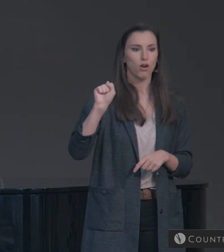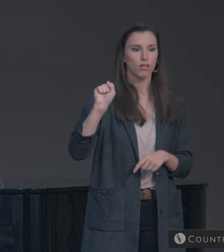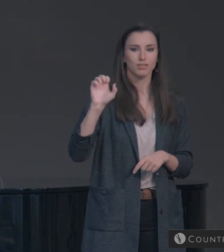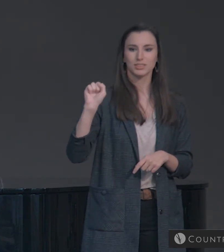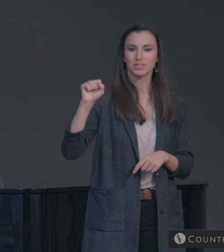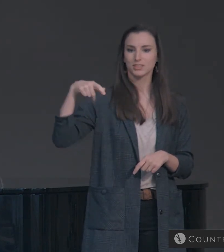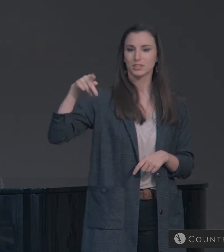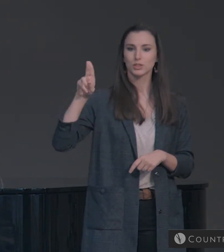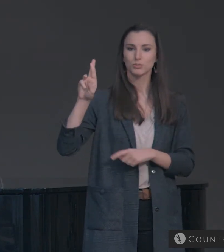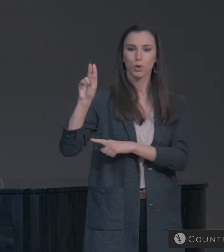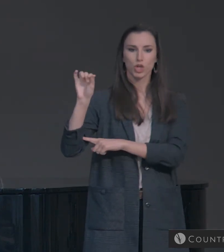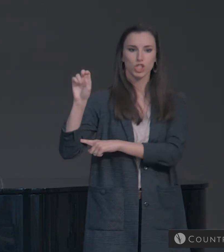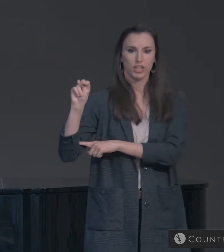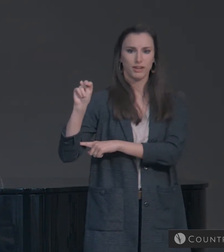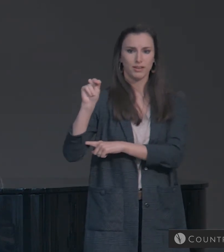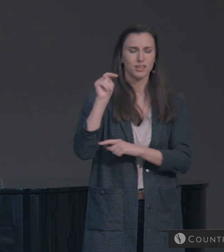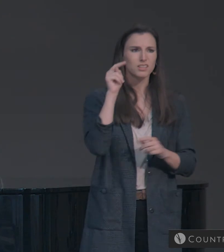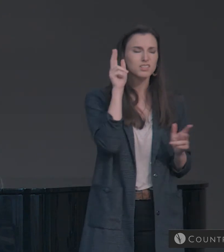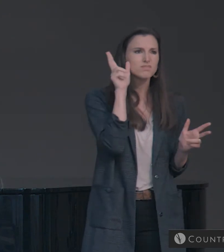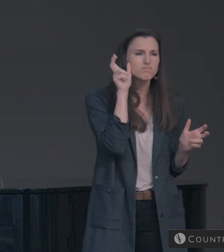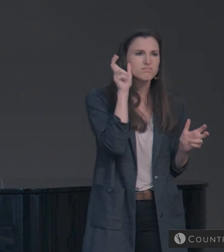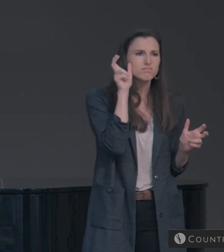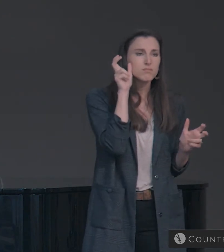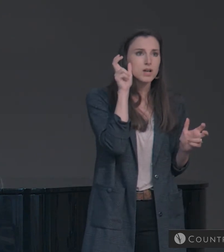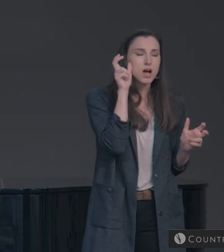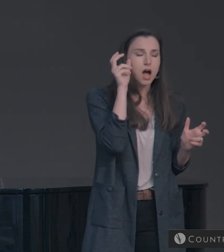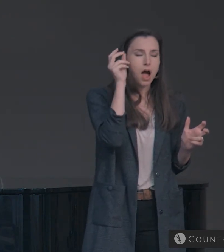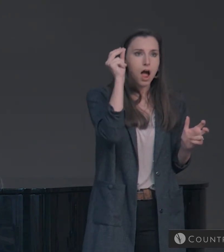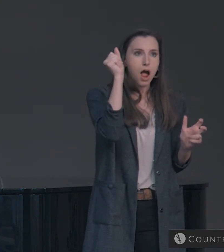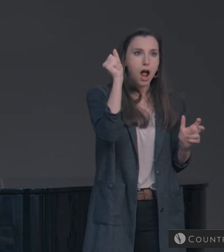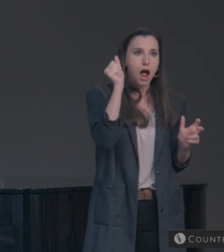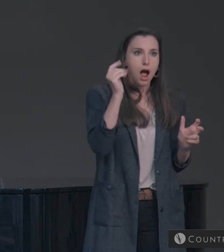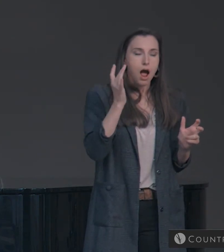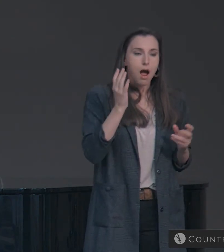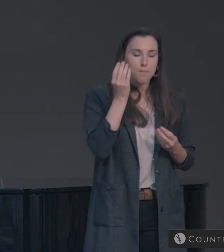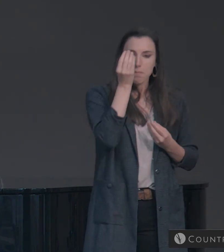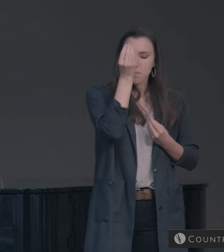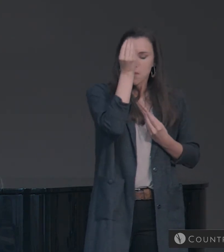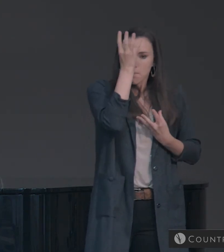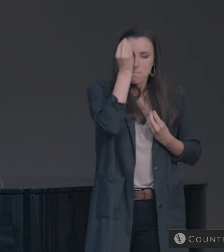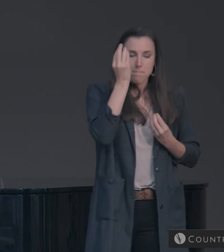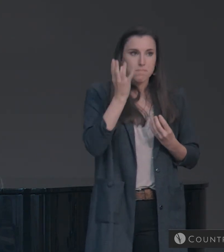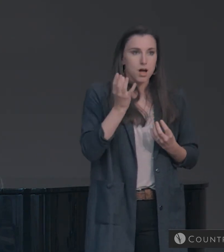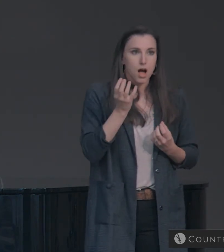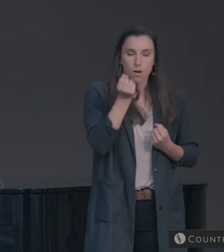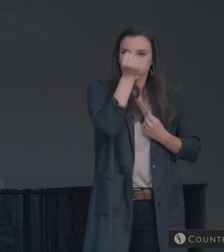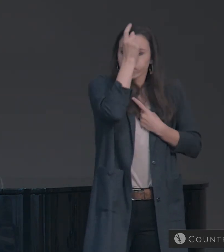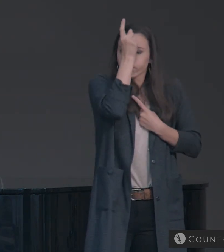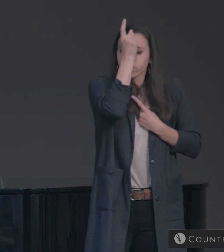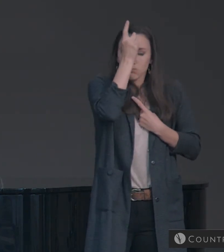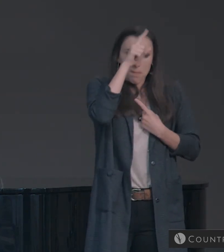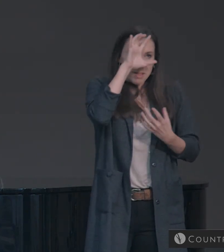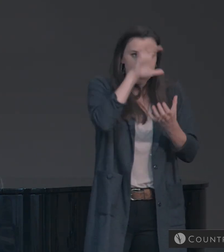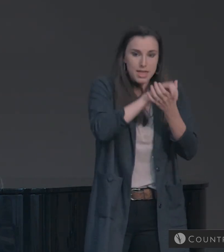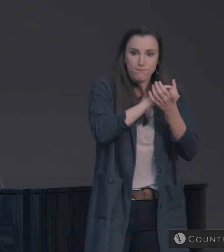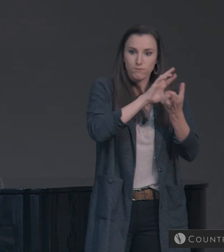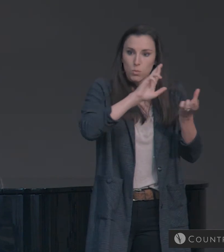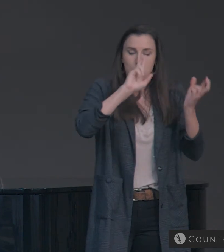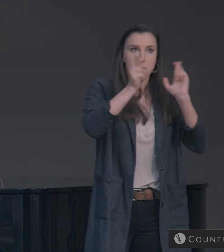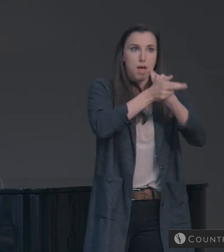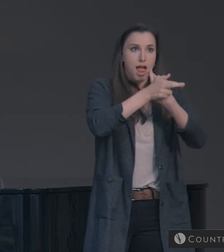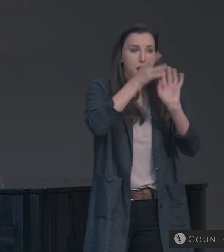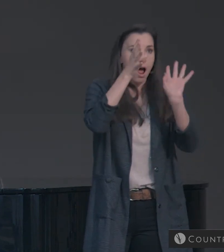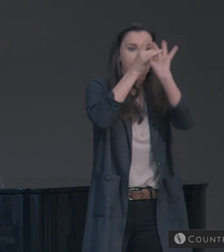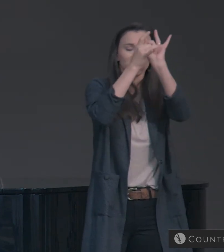That day, the lights came on in his soul. He believed, he repented, and he was forever